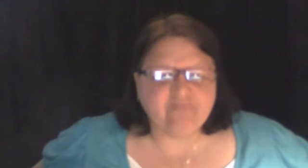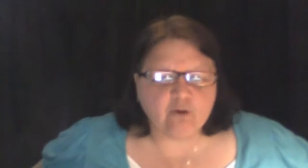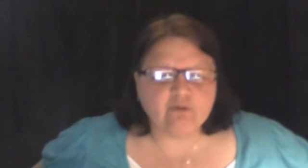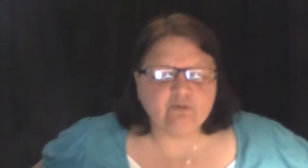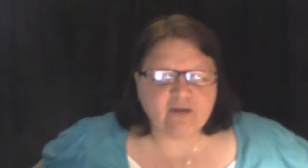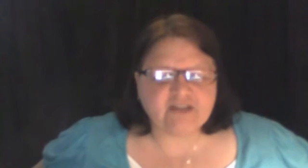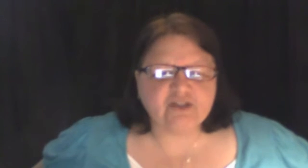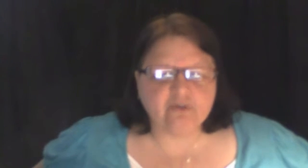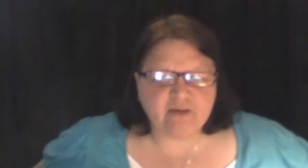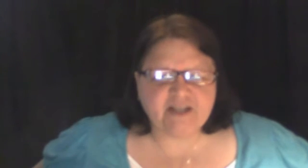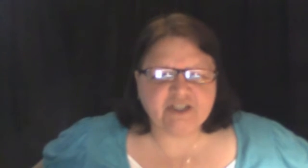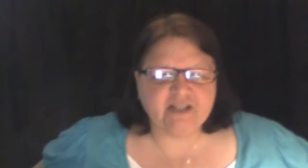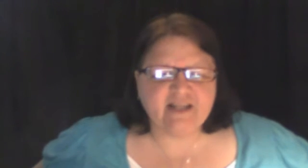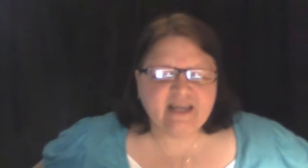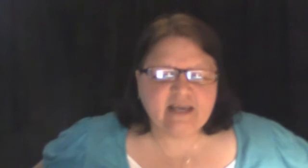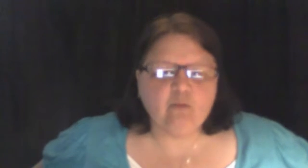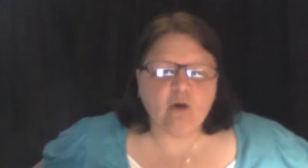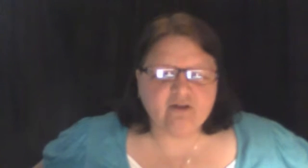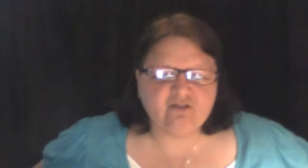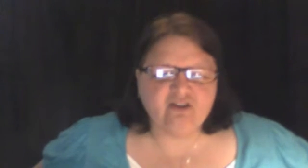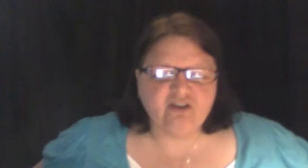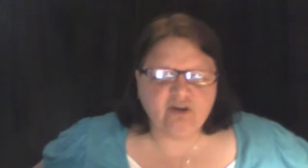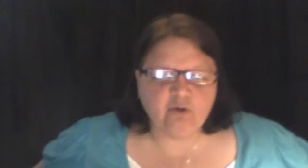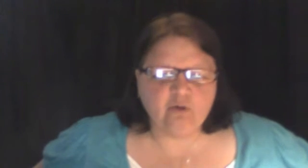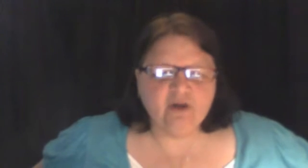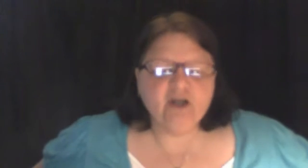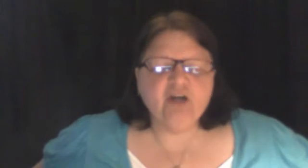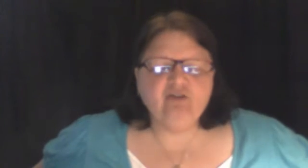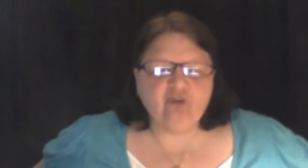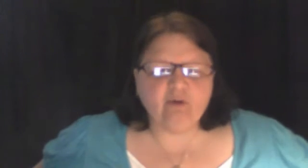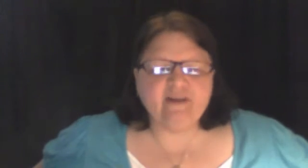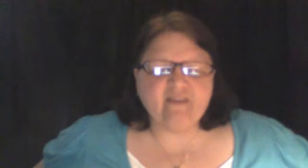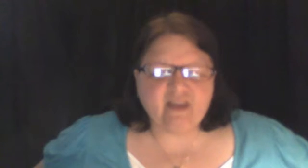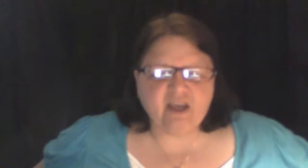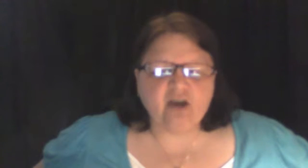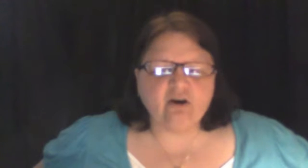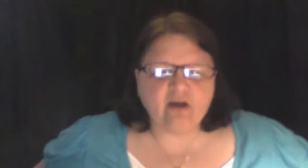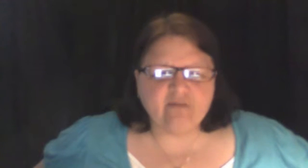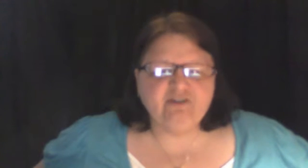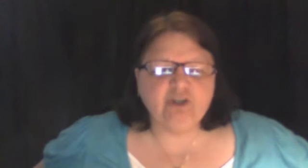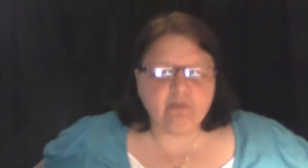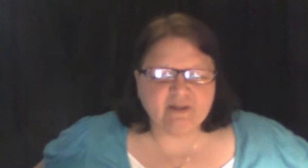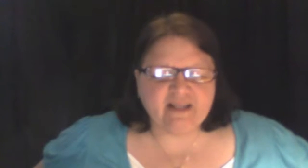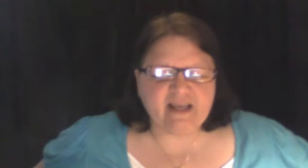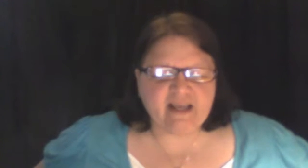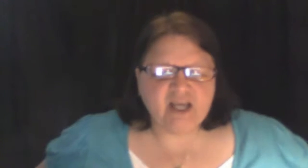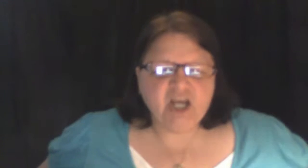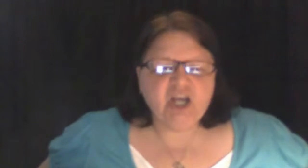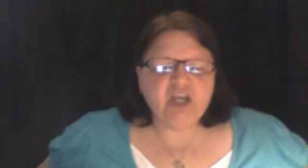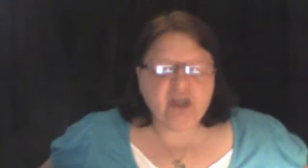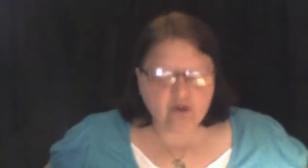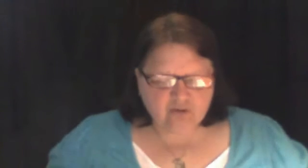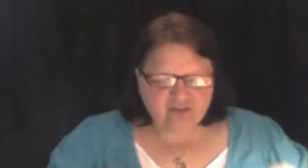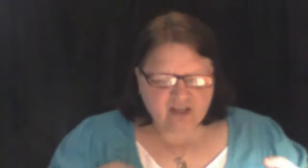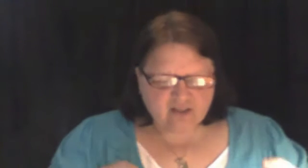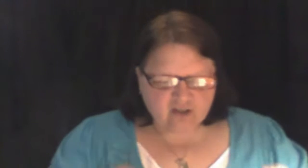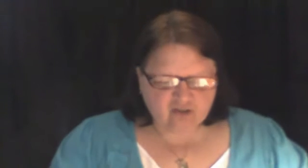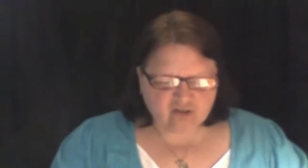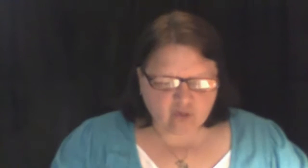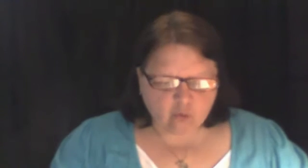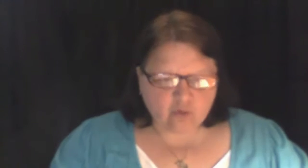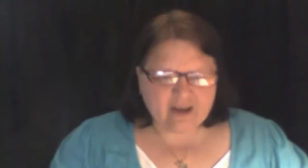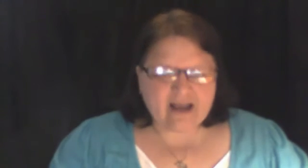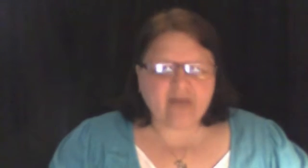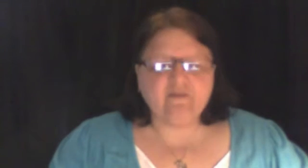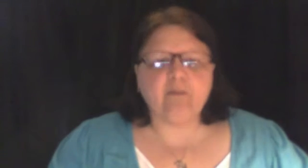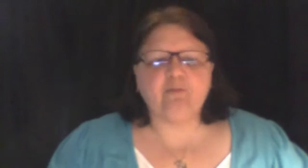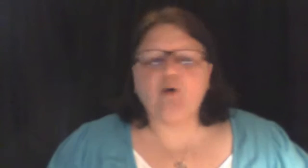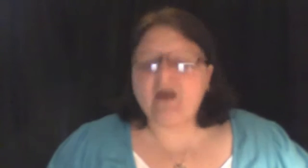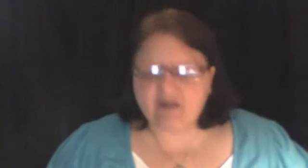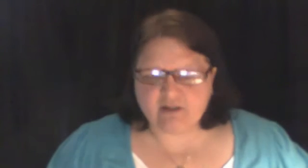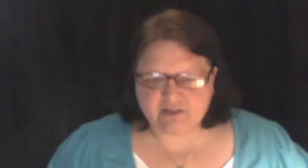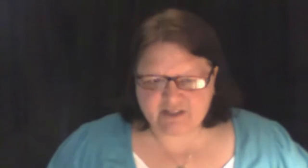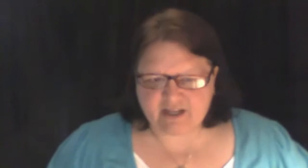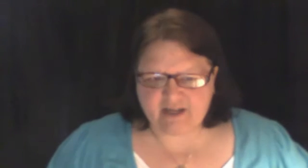-fold restoration that he wants to do during the year of Jubilee using the story of the prodigal son.